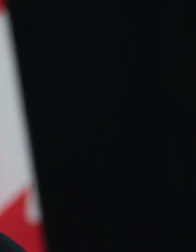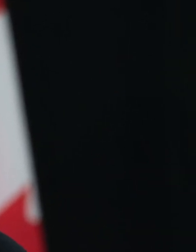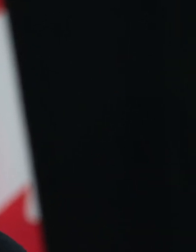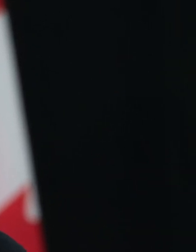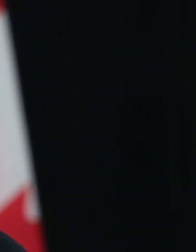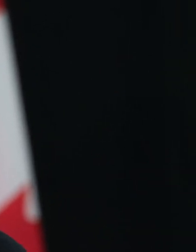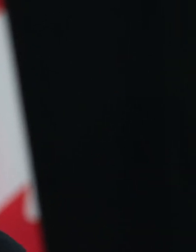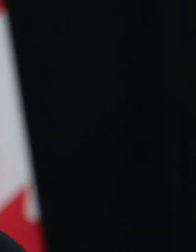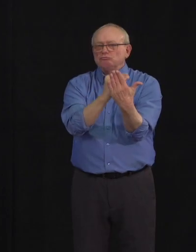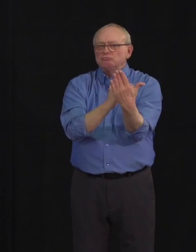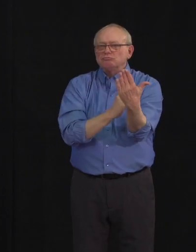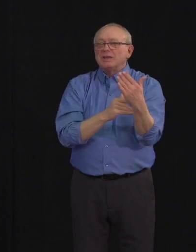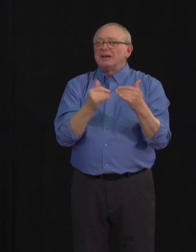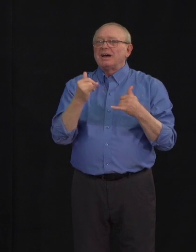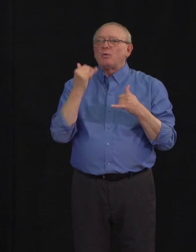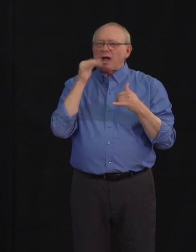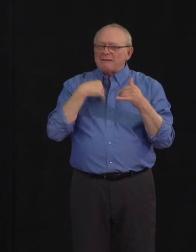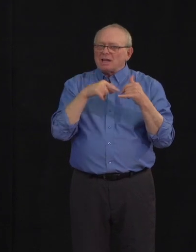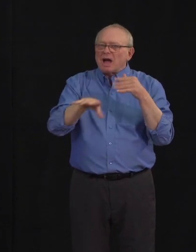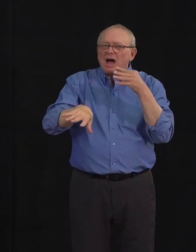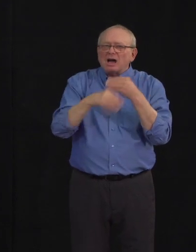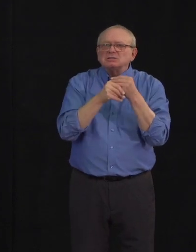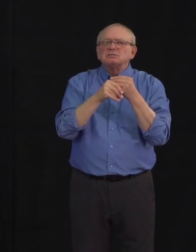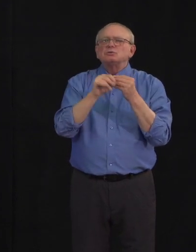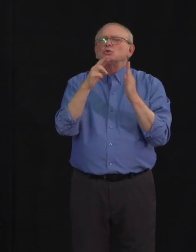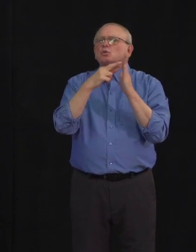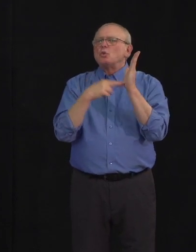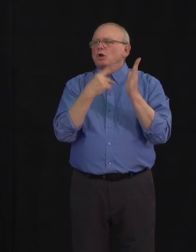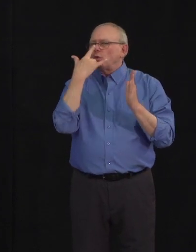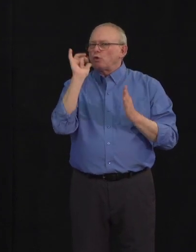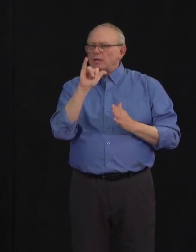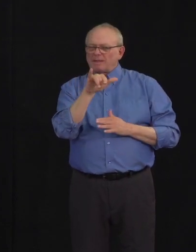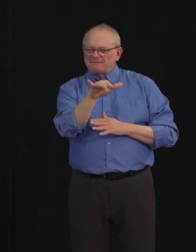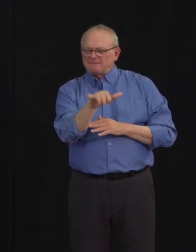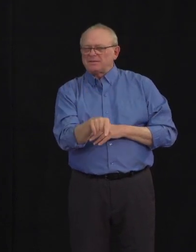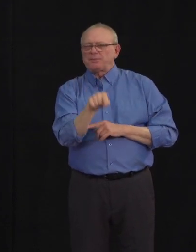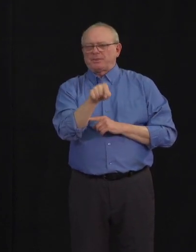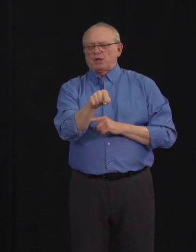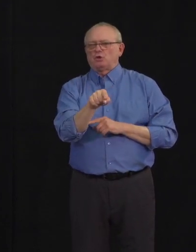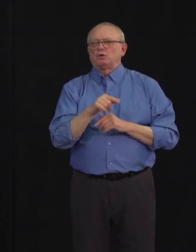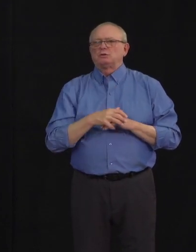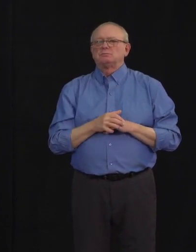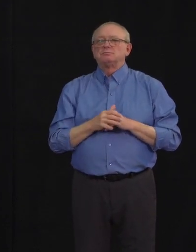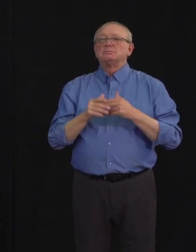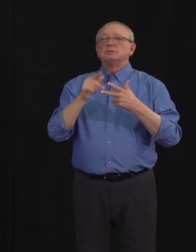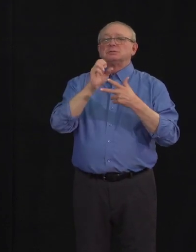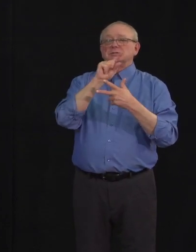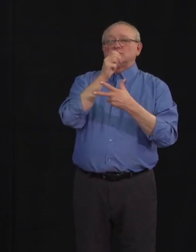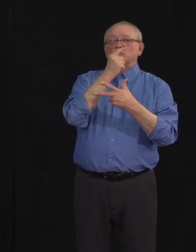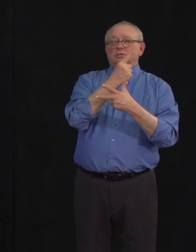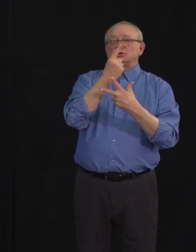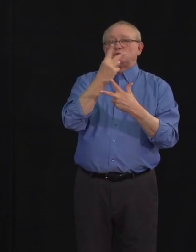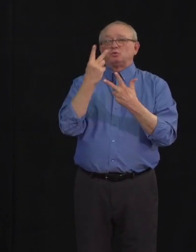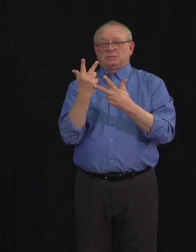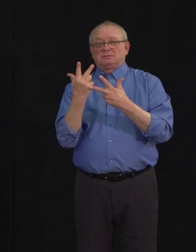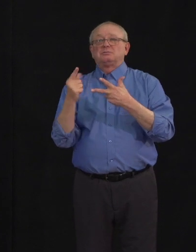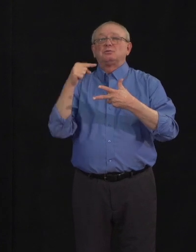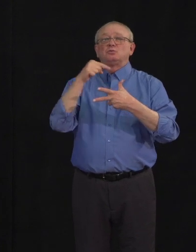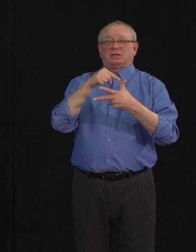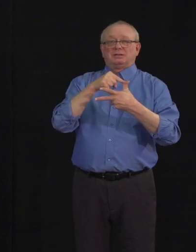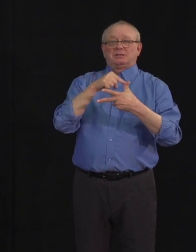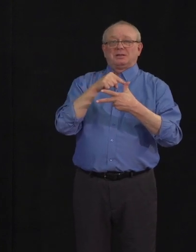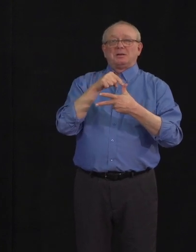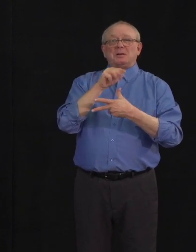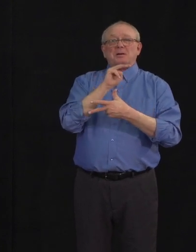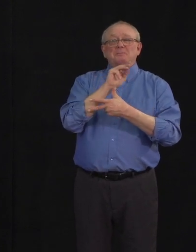activities. The Alberta Relaunch Strategy identified that on May 14, online provincial campground reservation